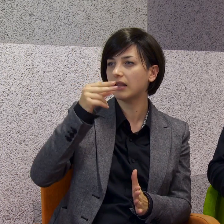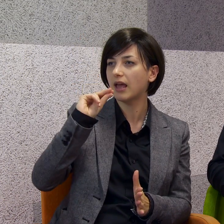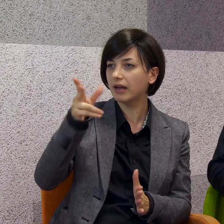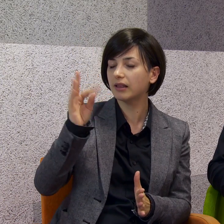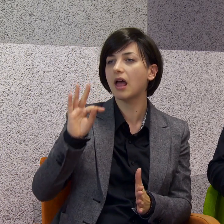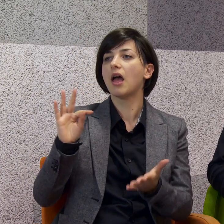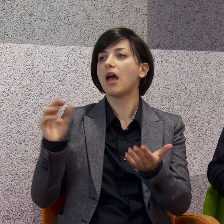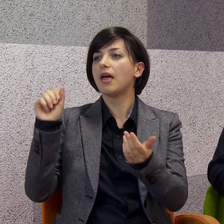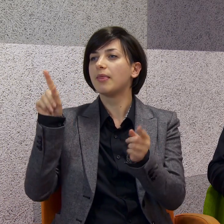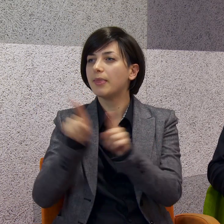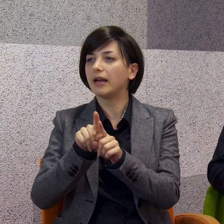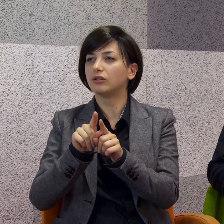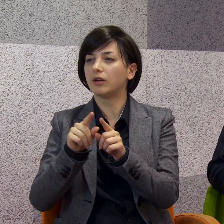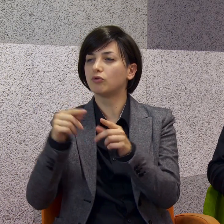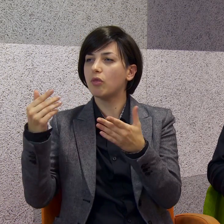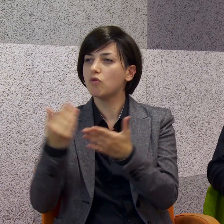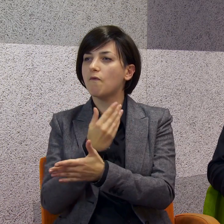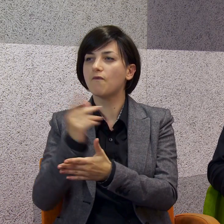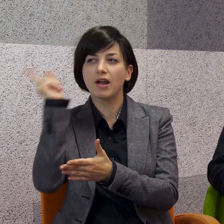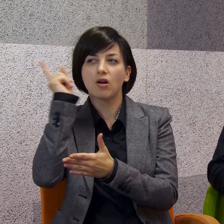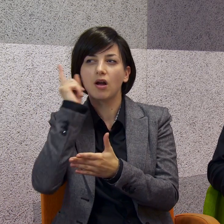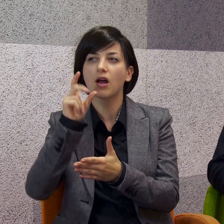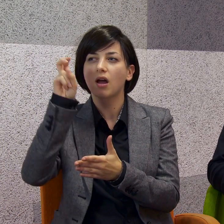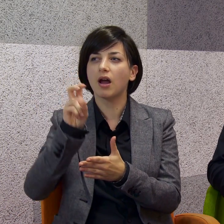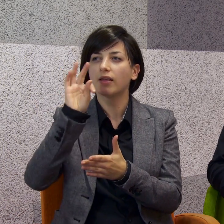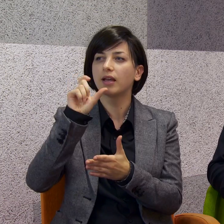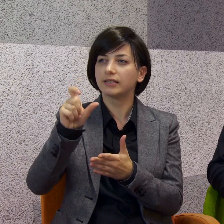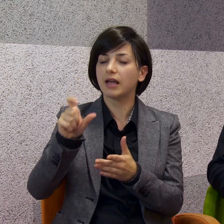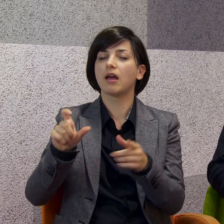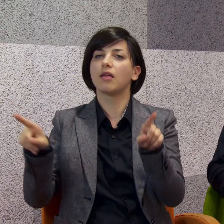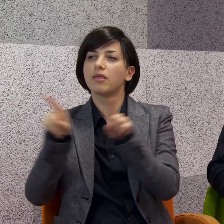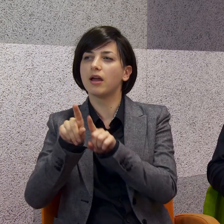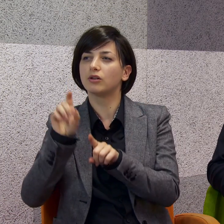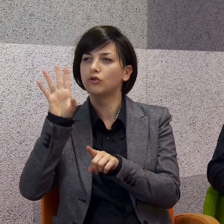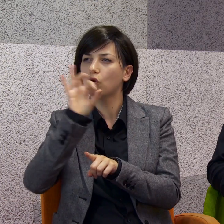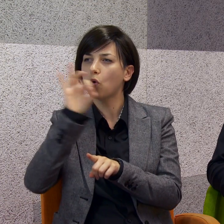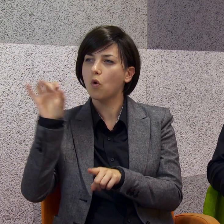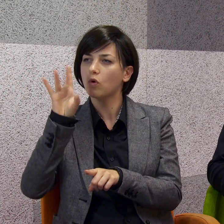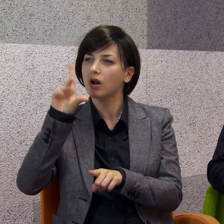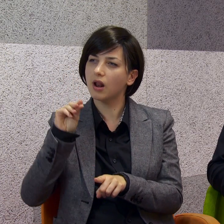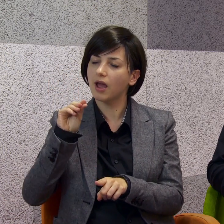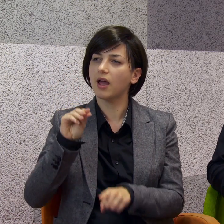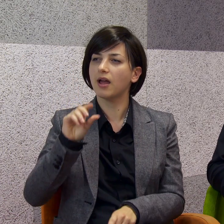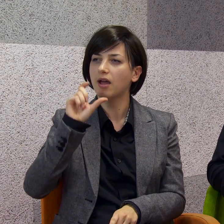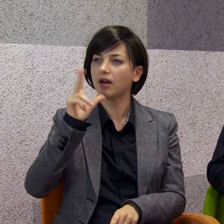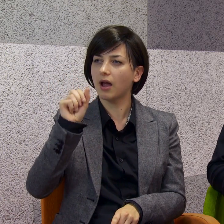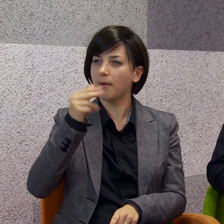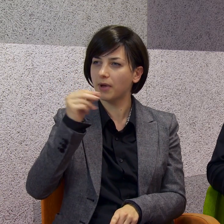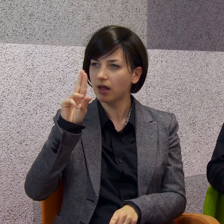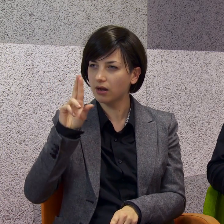HTS-18. These old devices give us information about the 3D